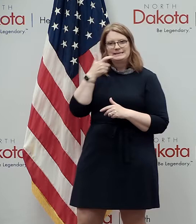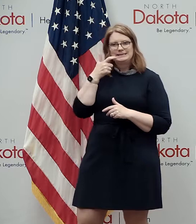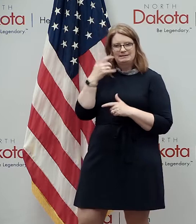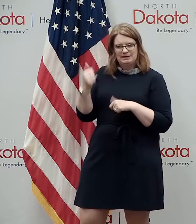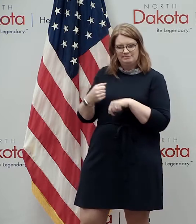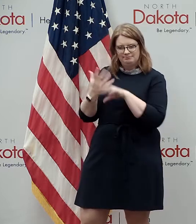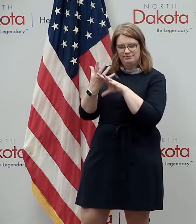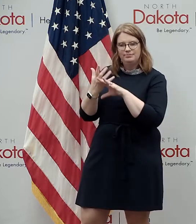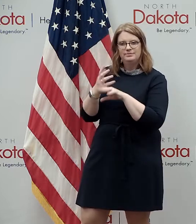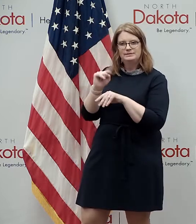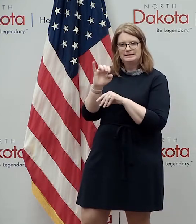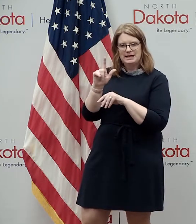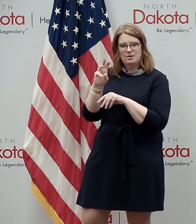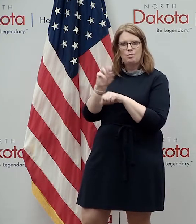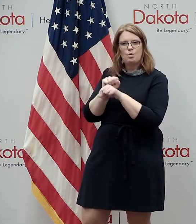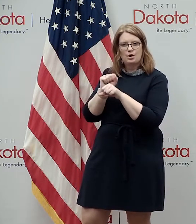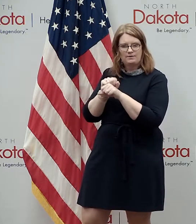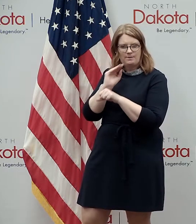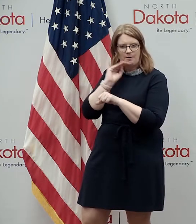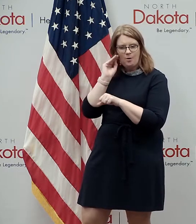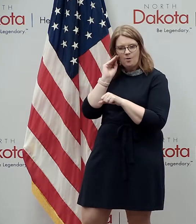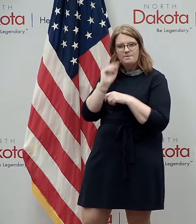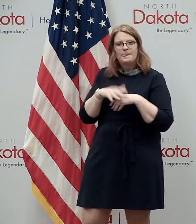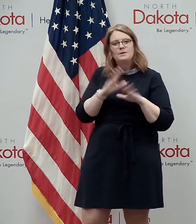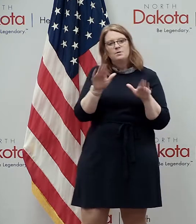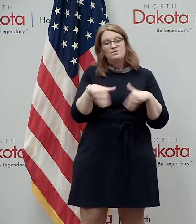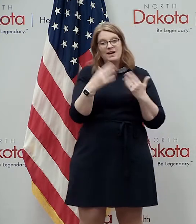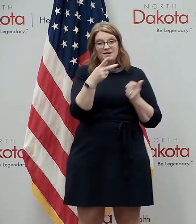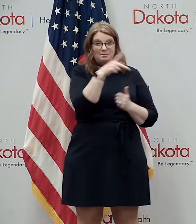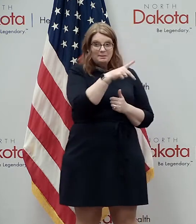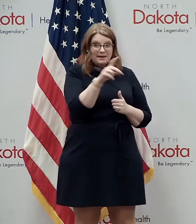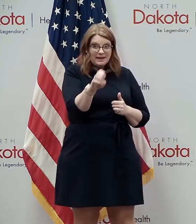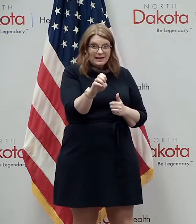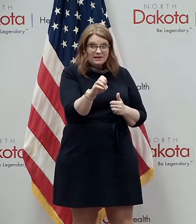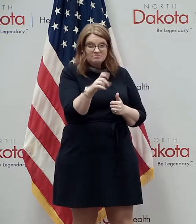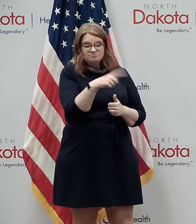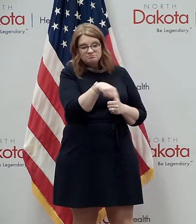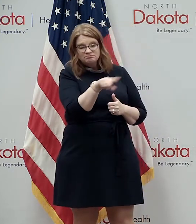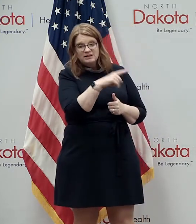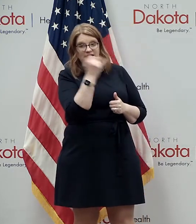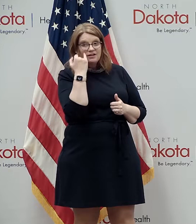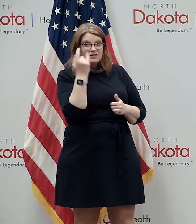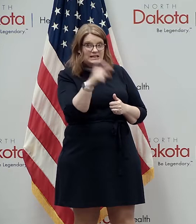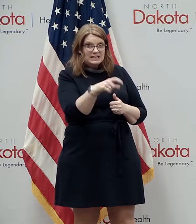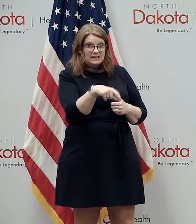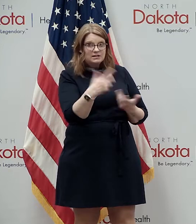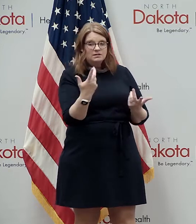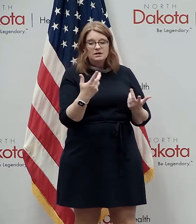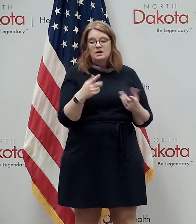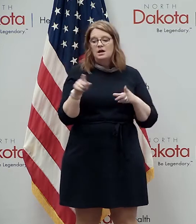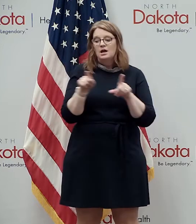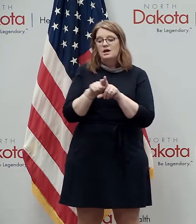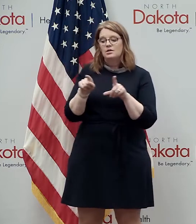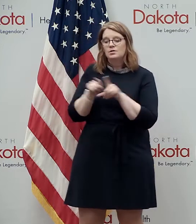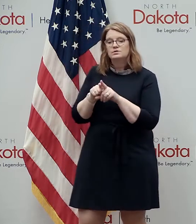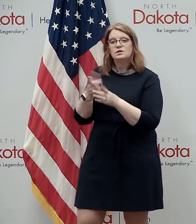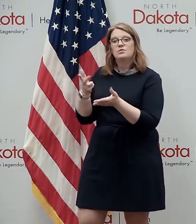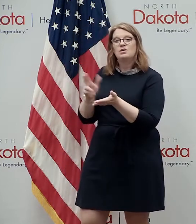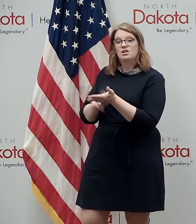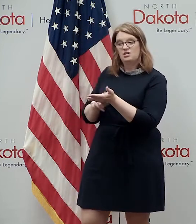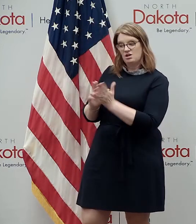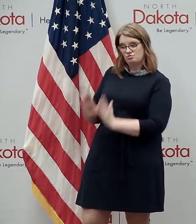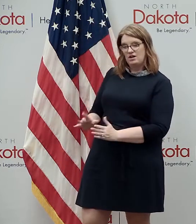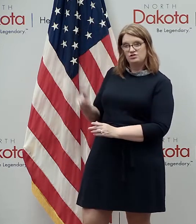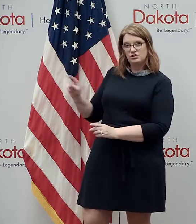employees provided personal and protective gear for as needed and required contractors to implement new